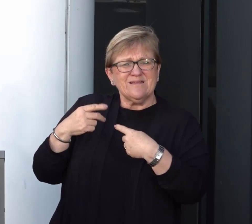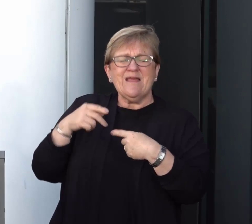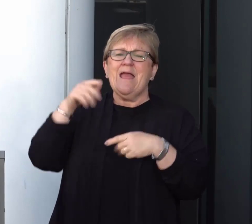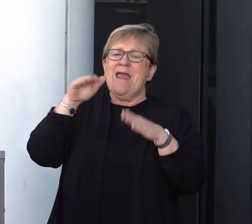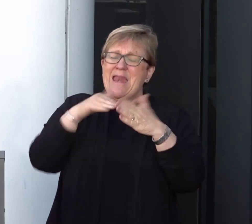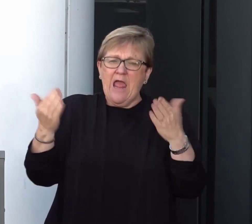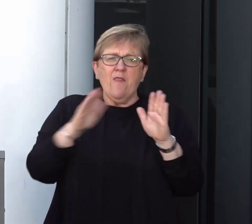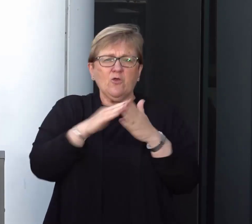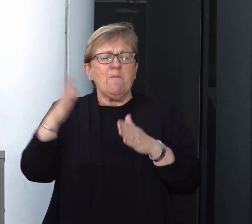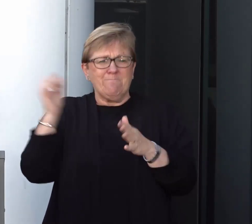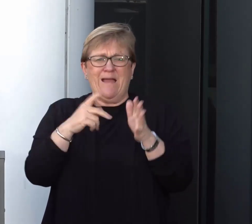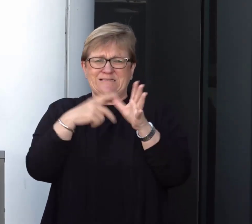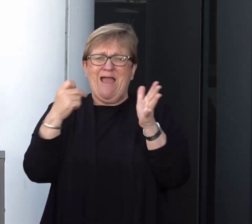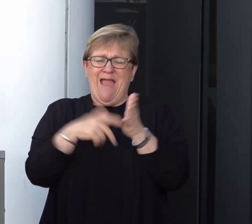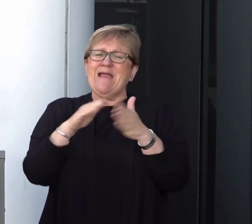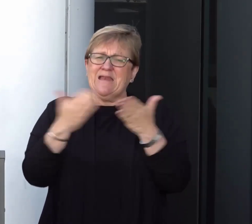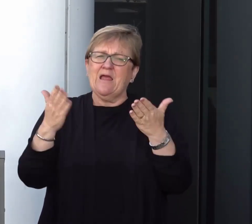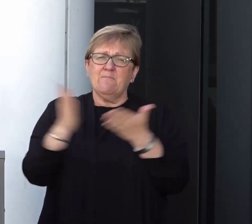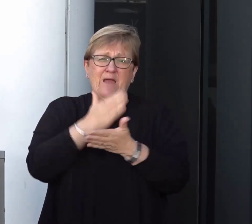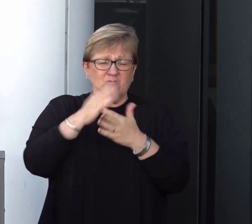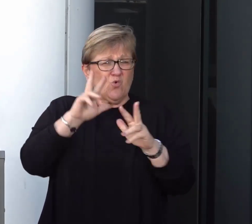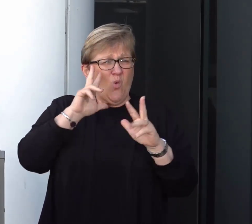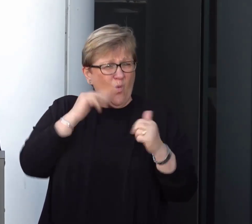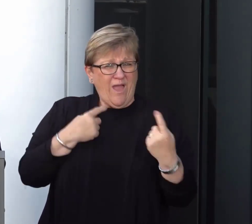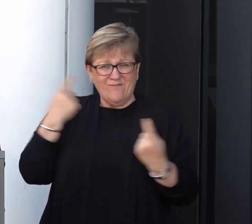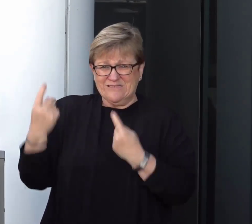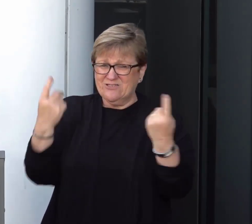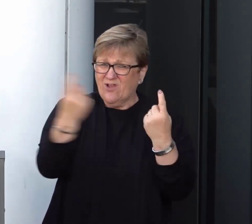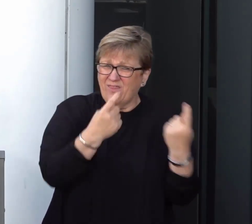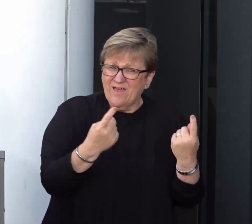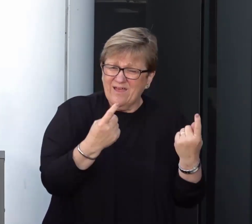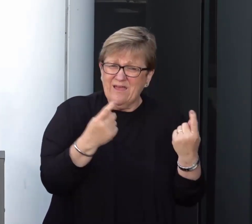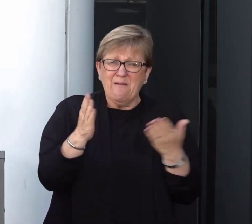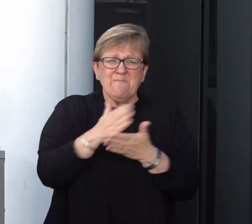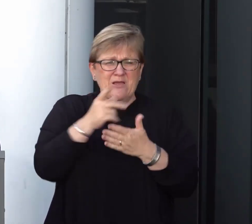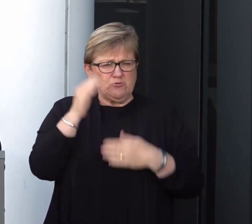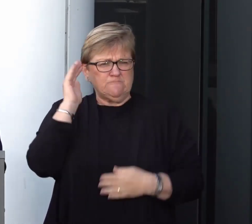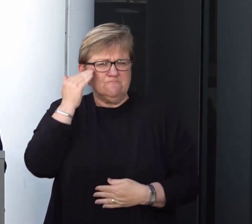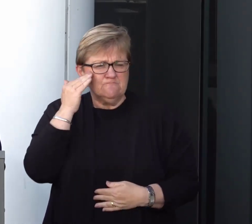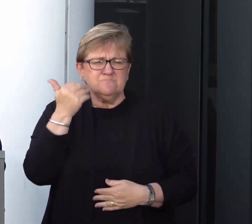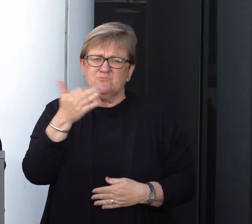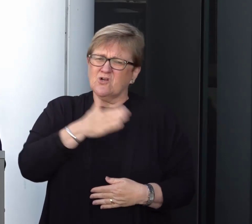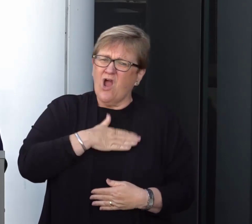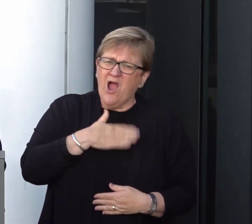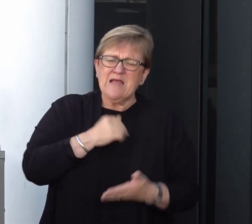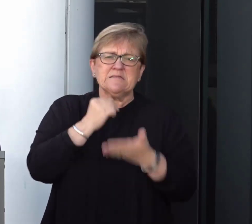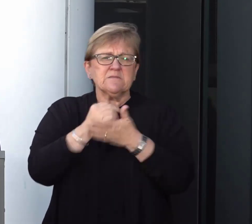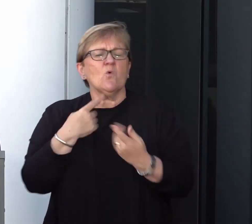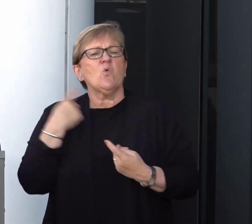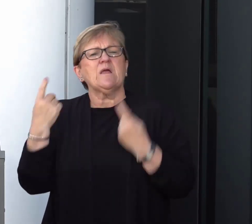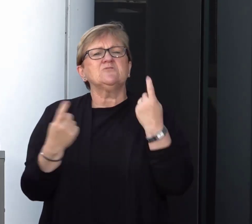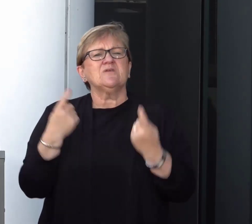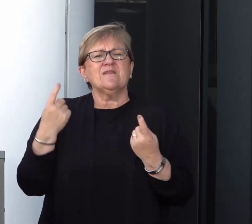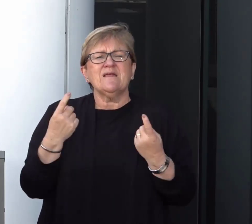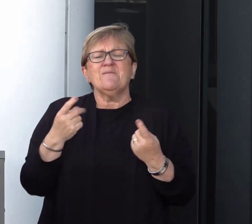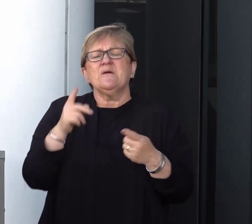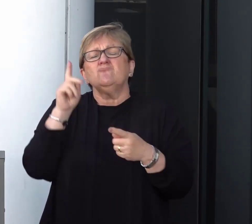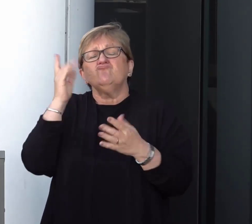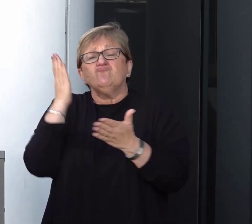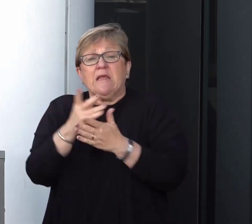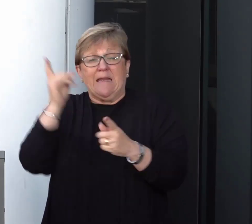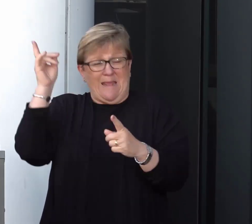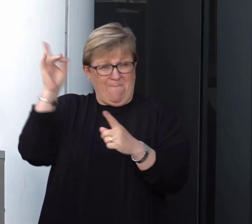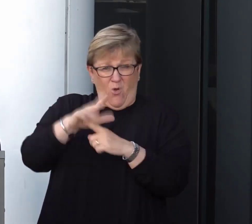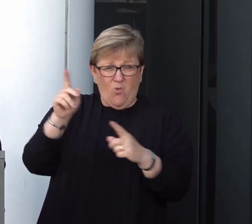time for the community to act. Make sure you look out for each other. Make sure we're resilient and kind and supportive of each other but most